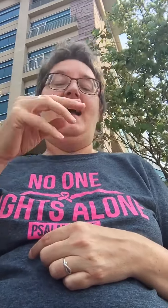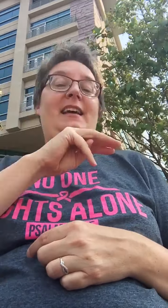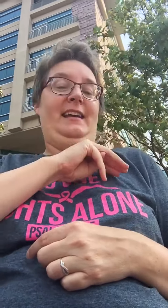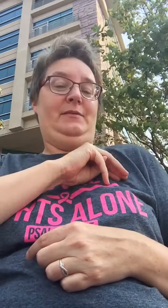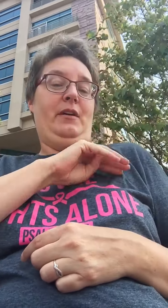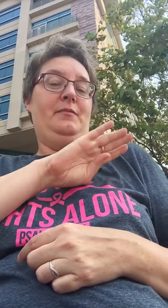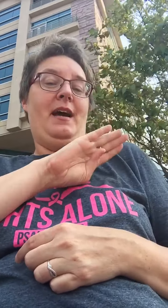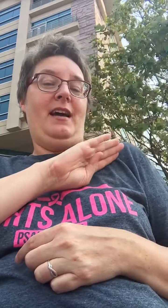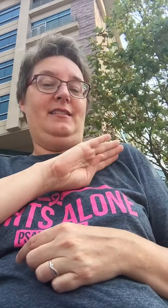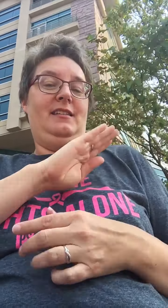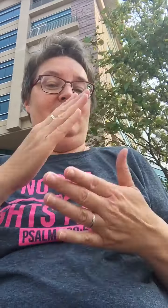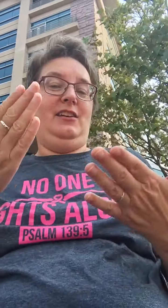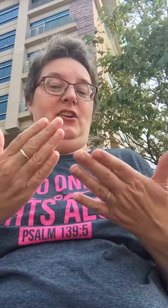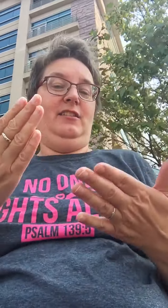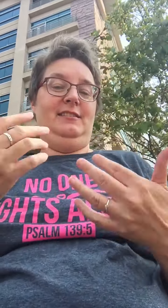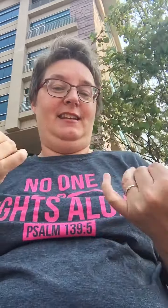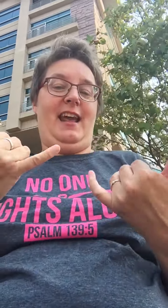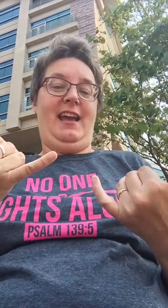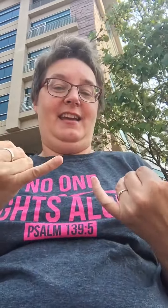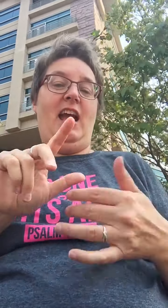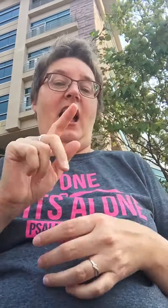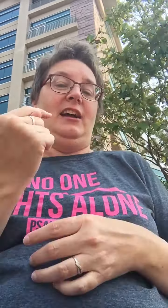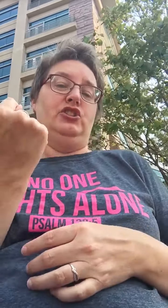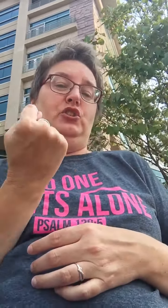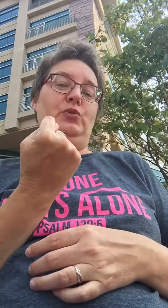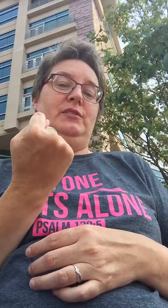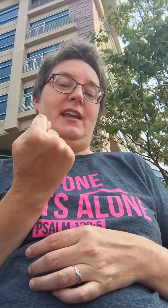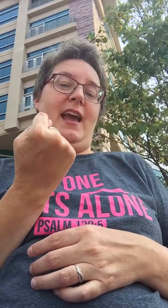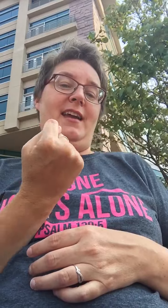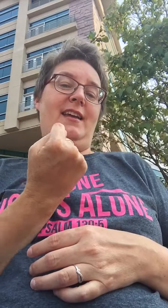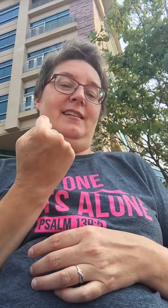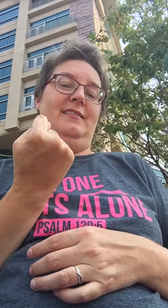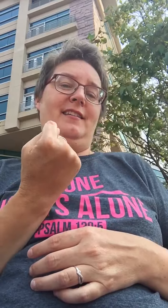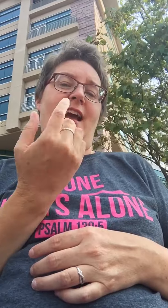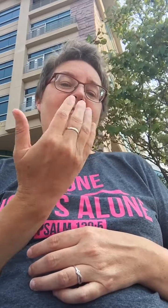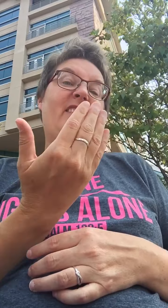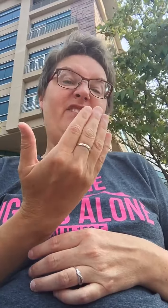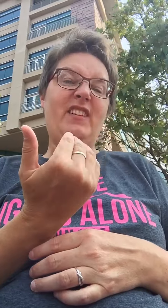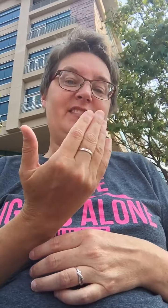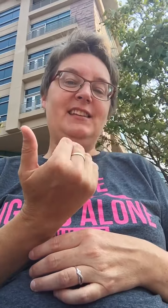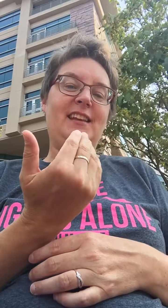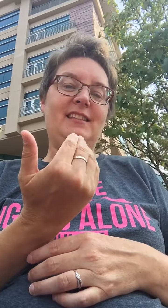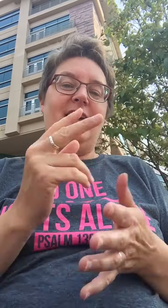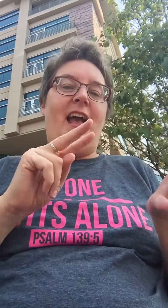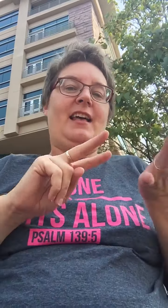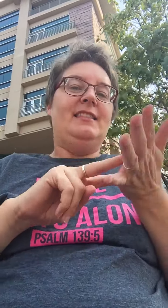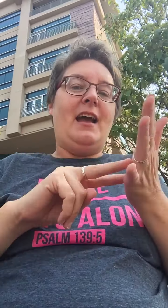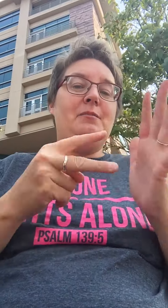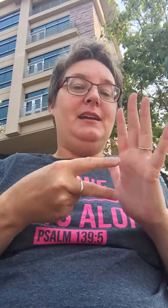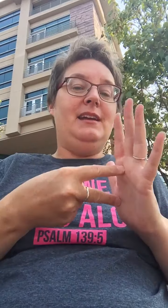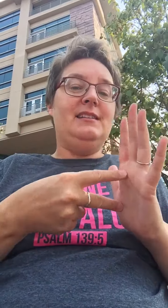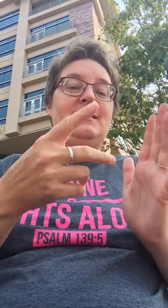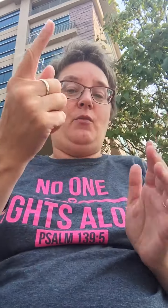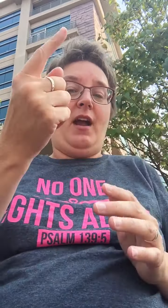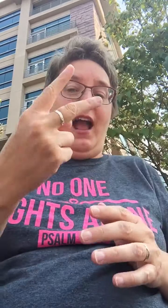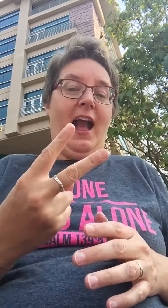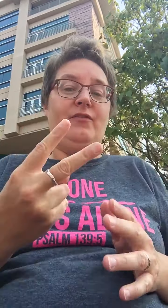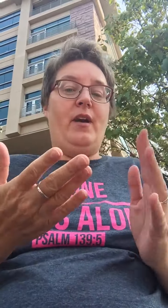It's Mary Beth here today. It's Tuesday, 15th. That means that we're halfway